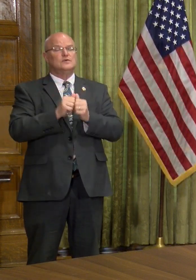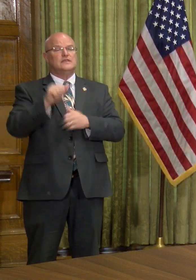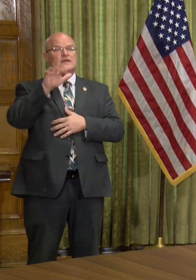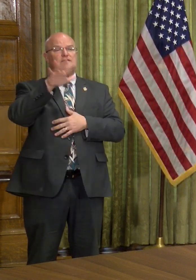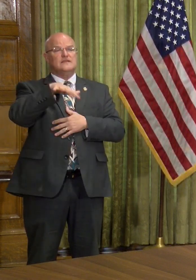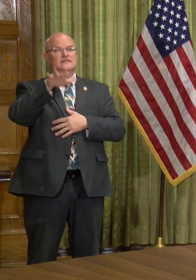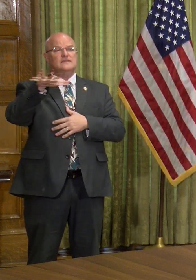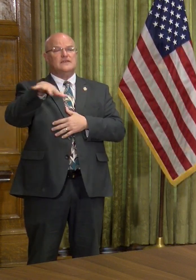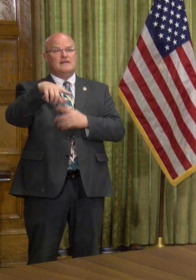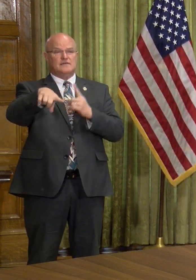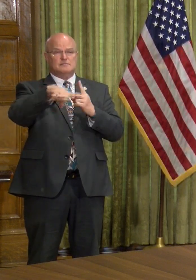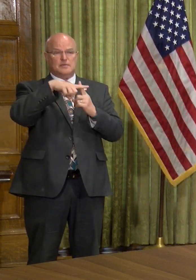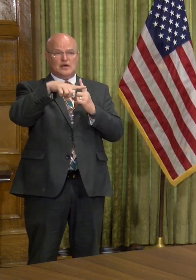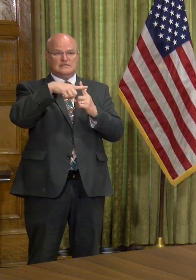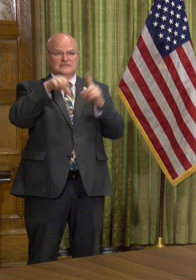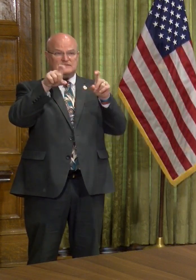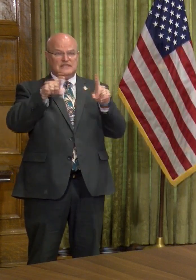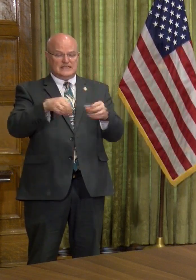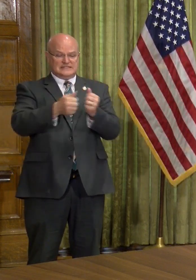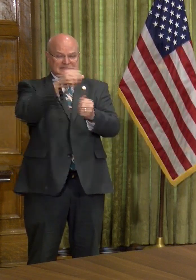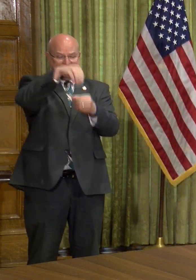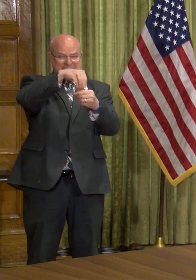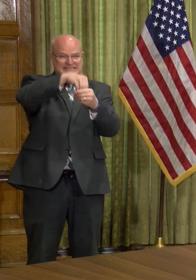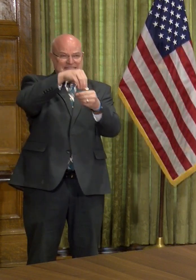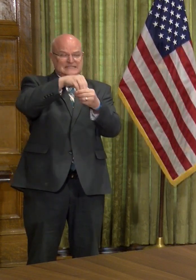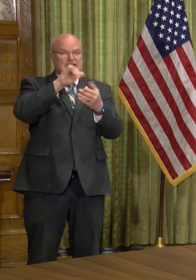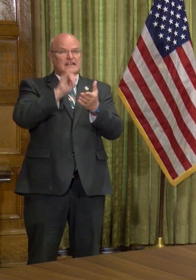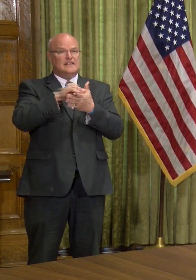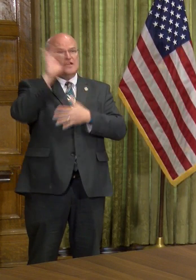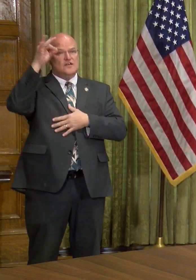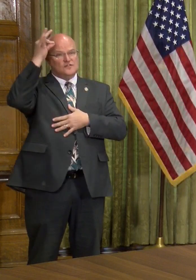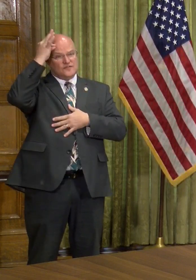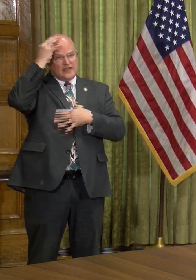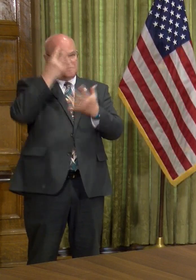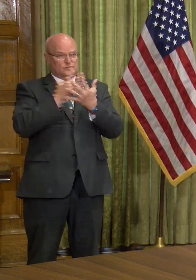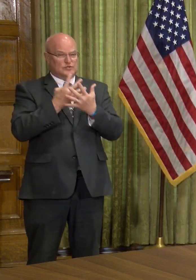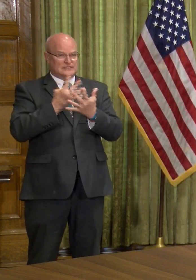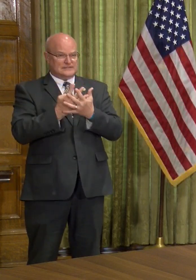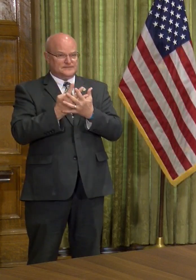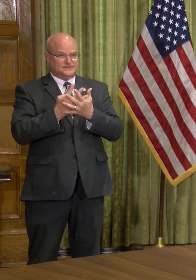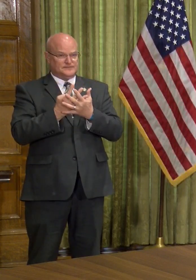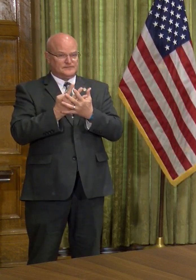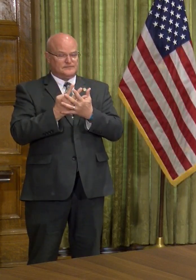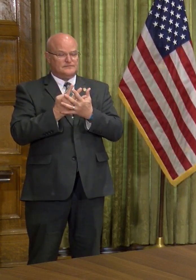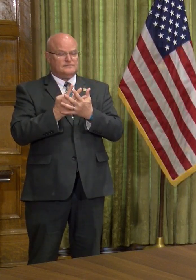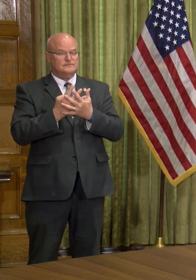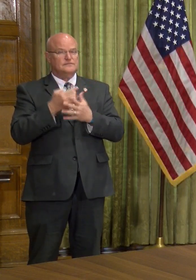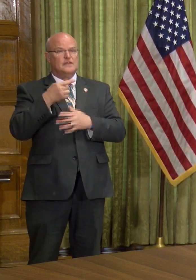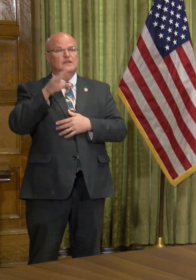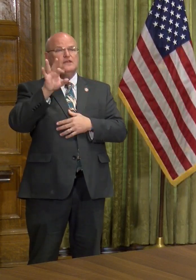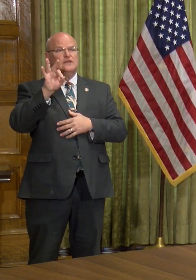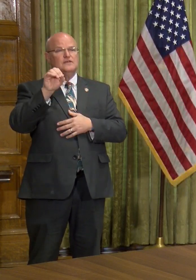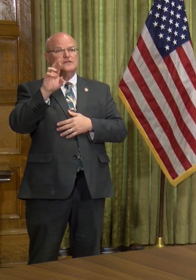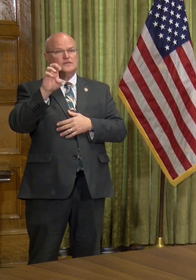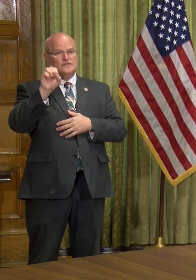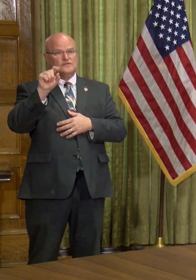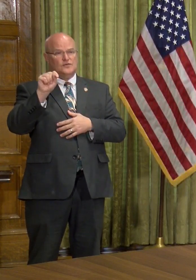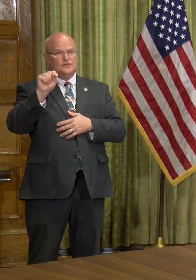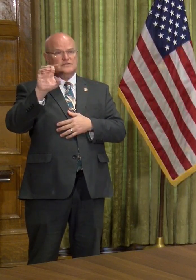55 positives within the Federal Correctional Institute there in Forest City.